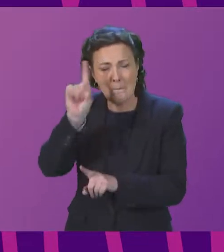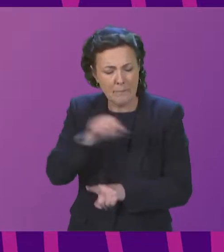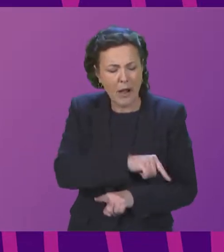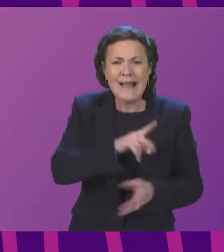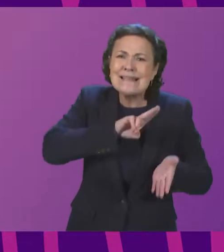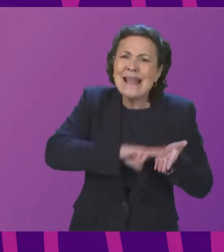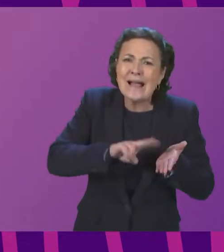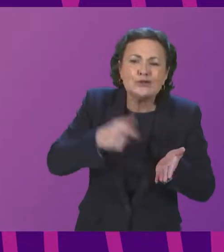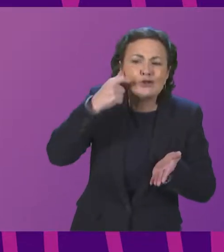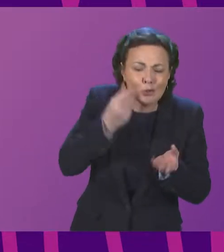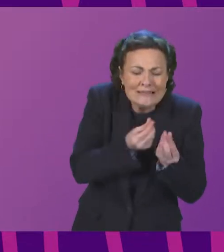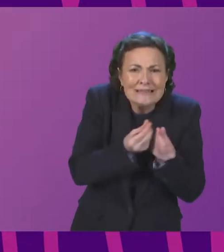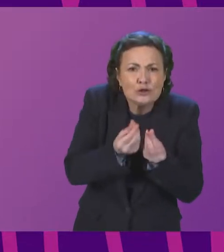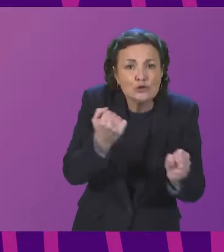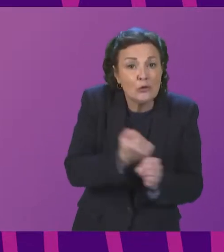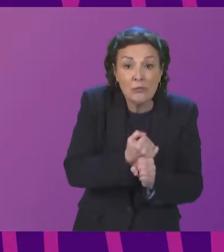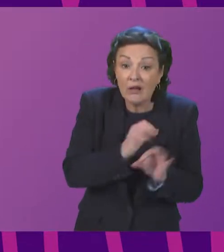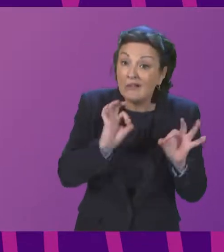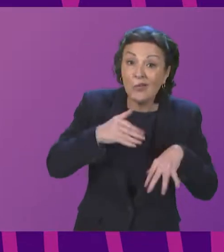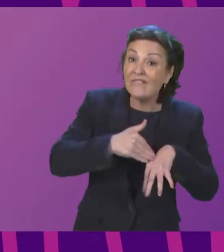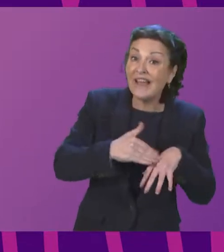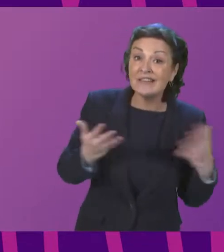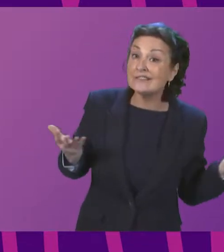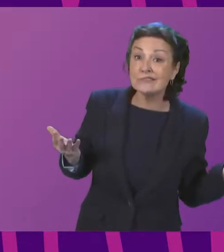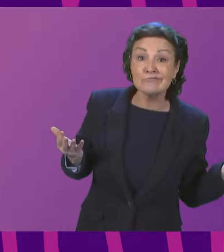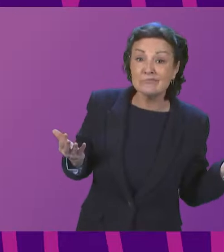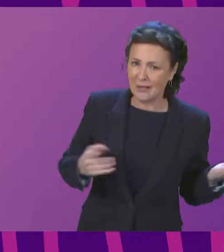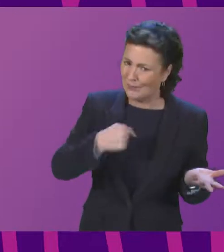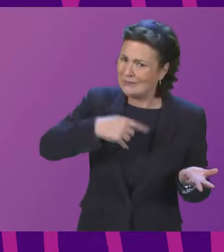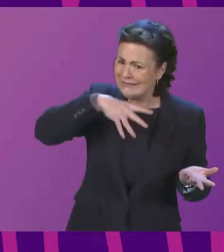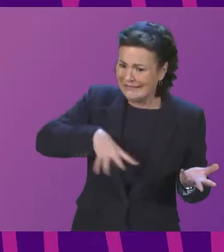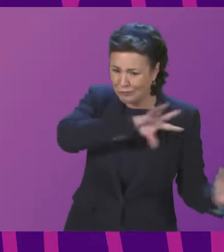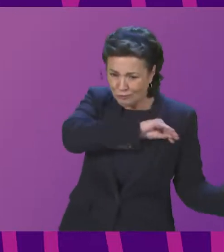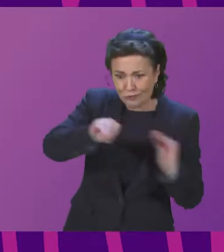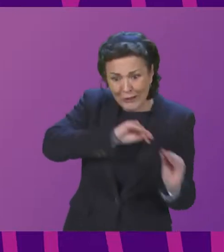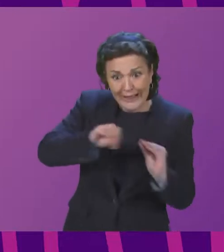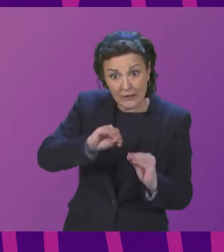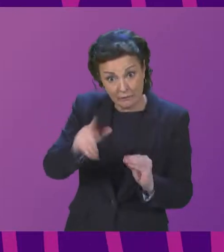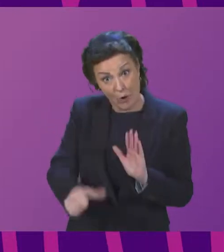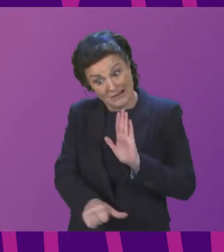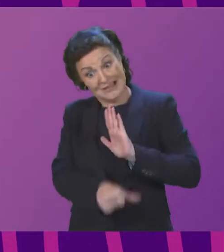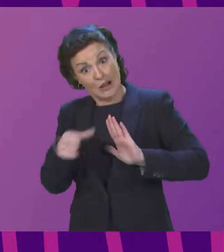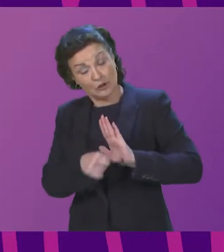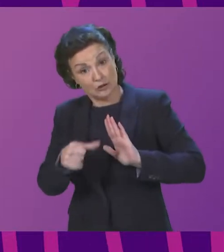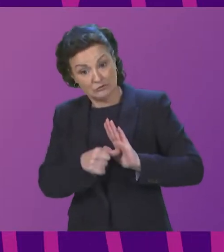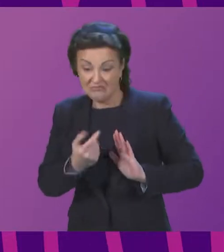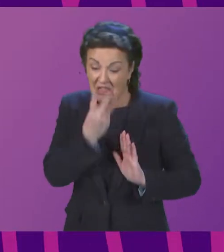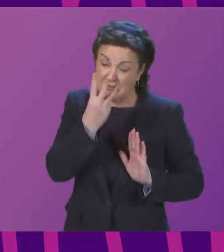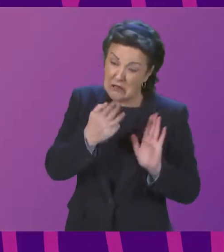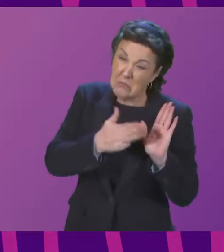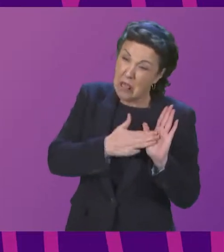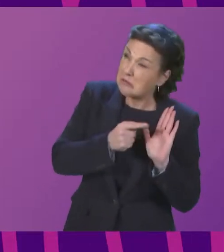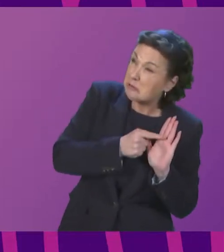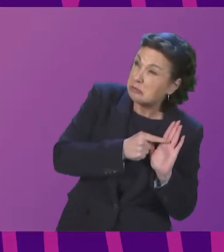tissue repair if it's done correctly. Training for surgeons on natural tissue technique ranges from three months for an experienced fellowship general